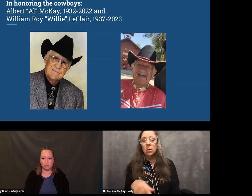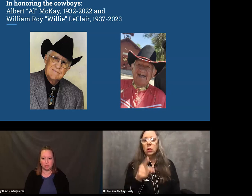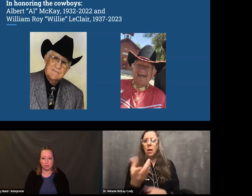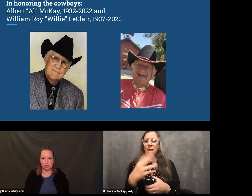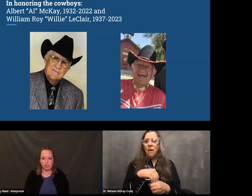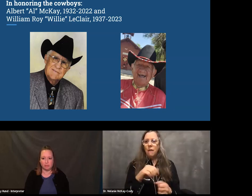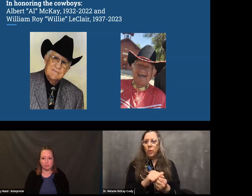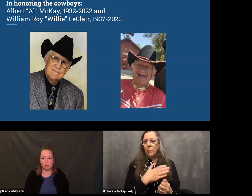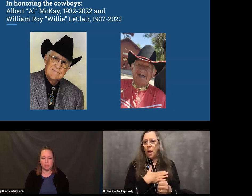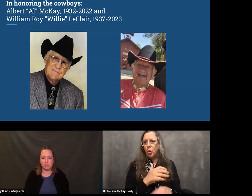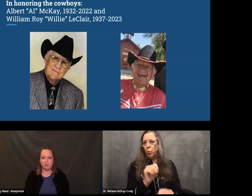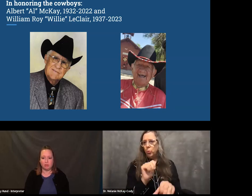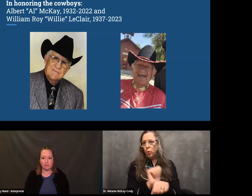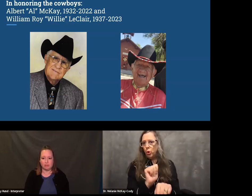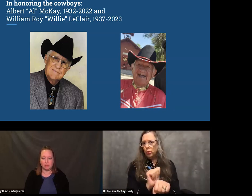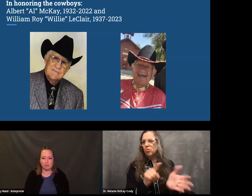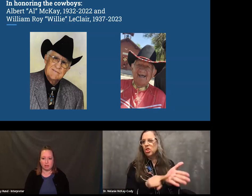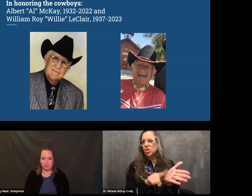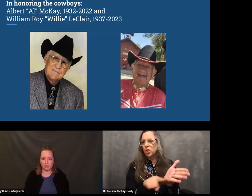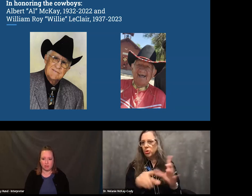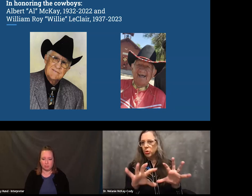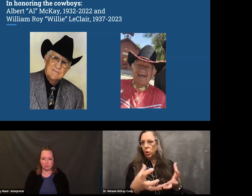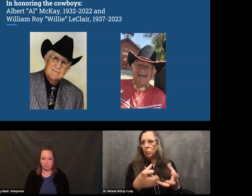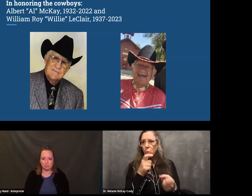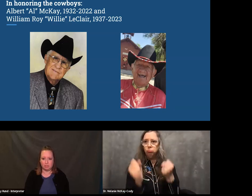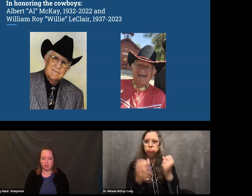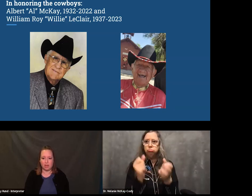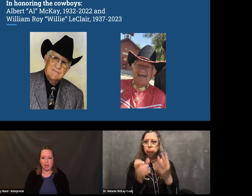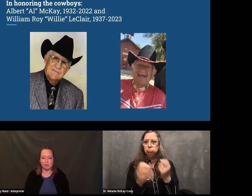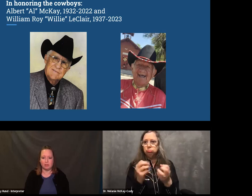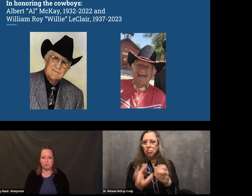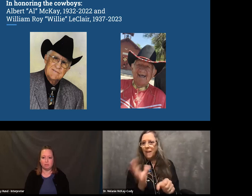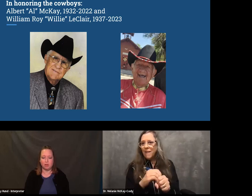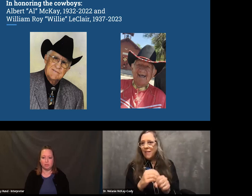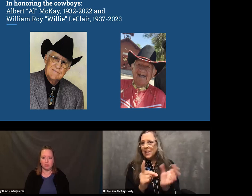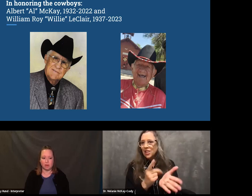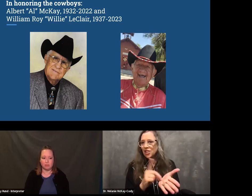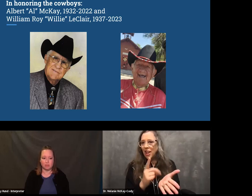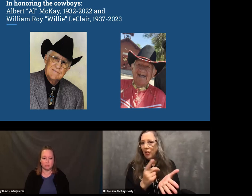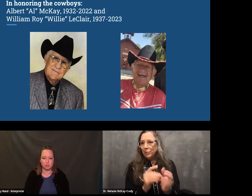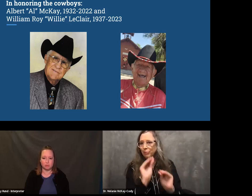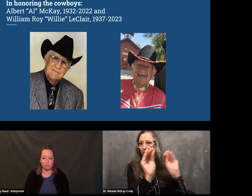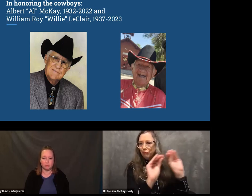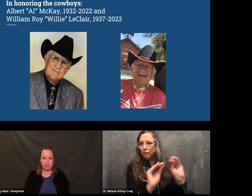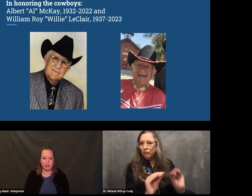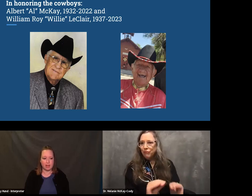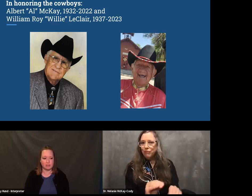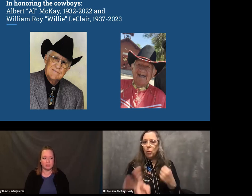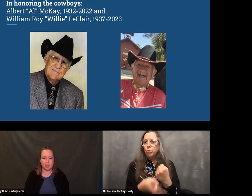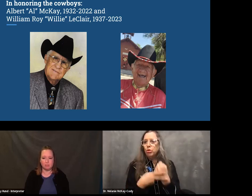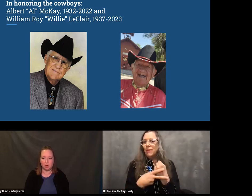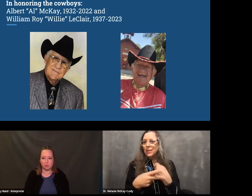language fluently. We recently lost him. He had been involved in my research group